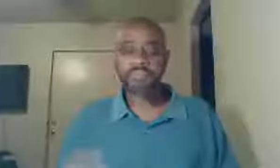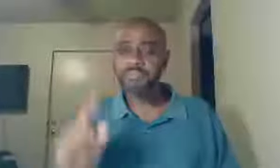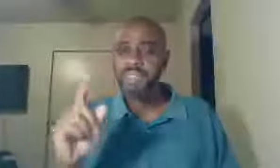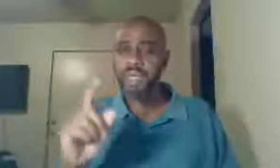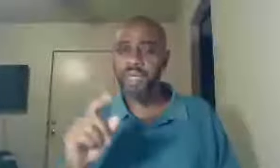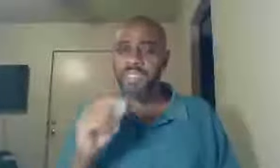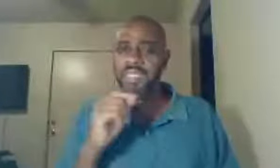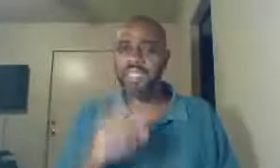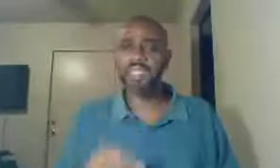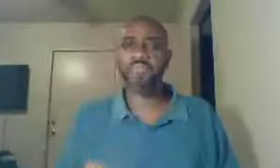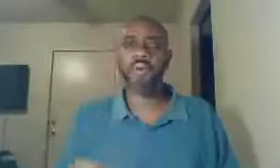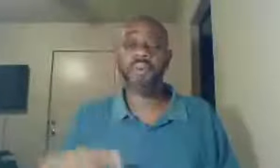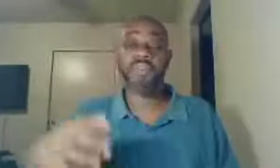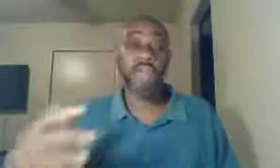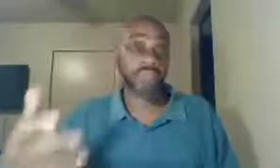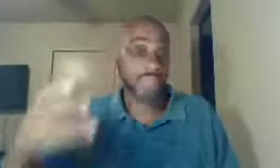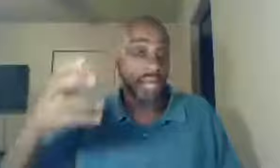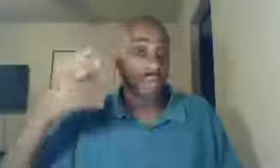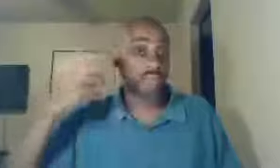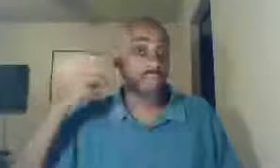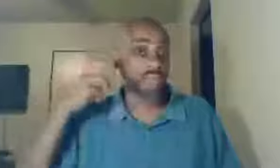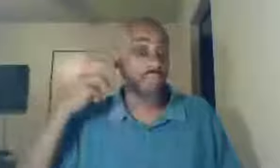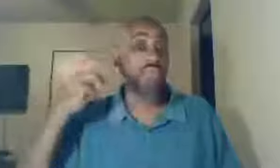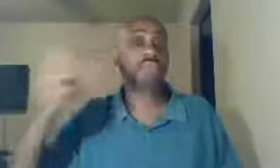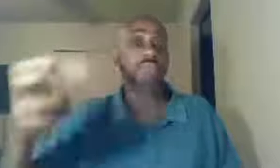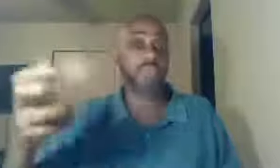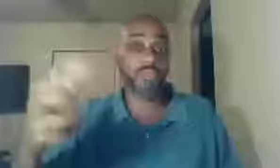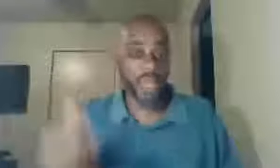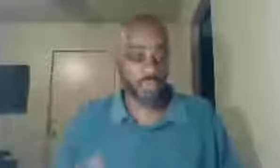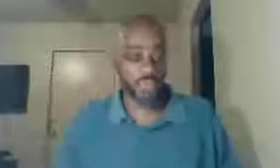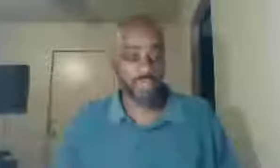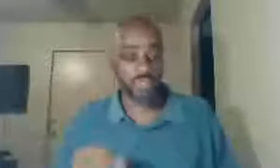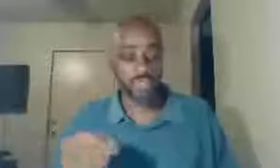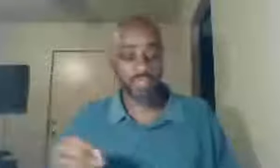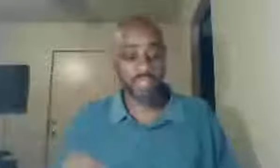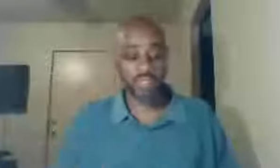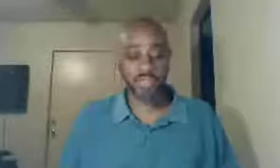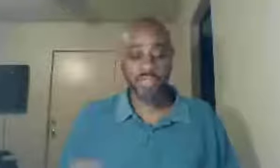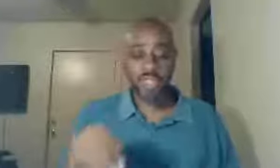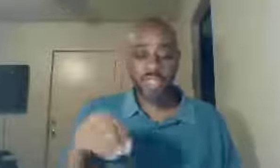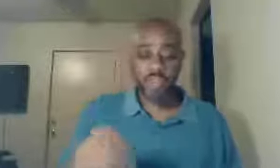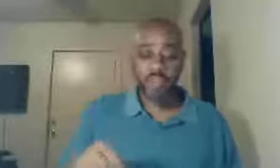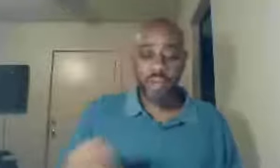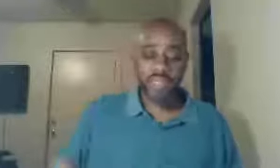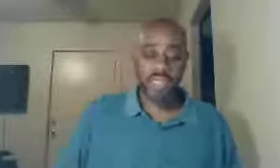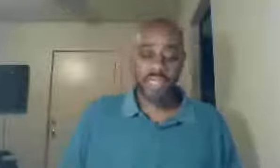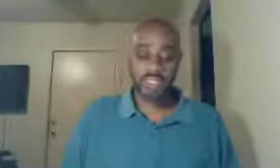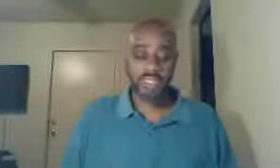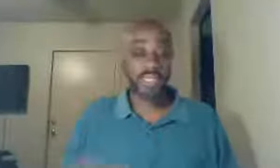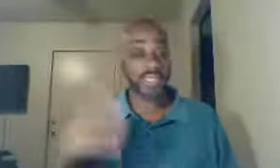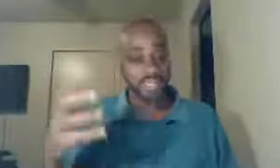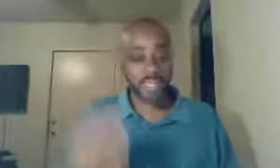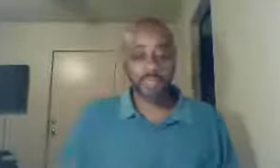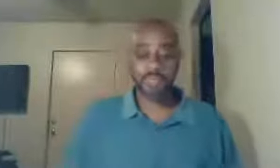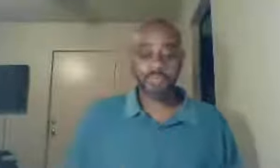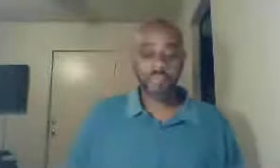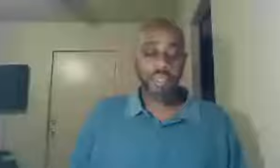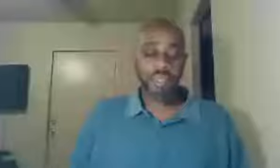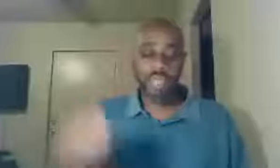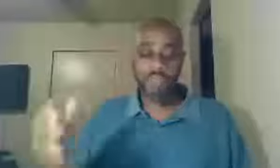and I want to set this forth, and you have to kind of be with me from last week for this to make sense, so ponder the likelihood as an example, that a